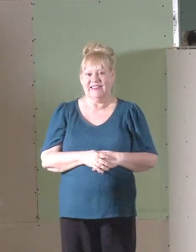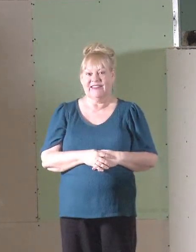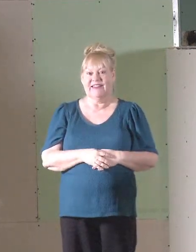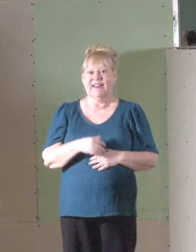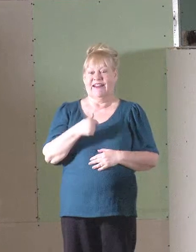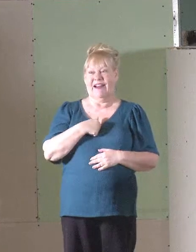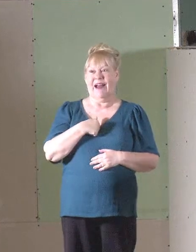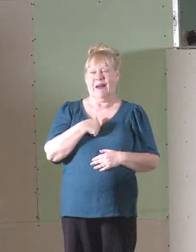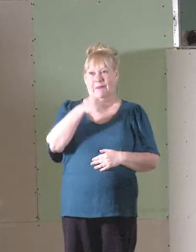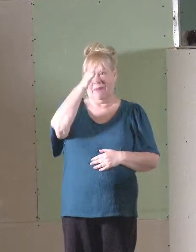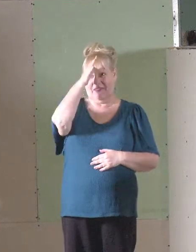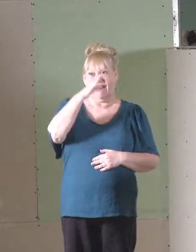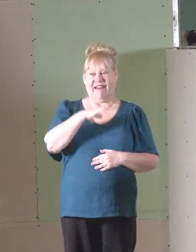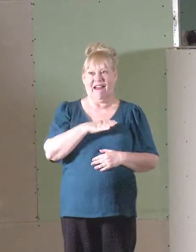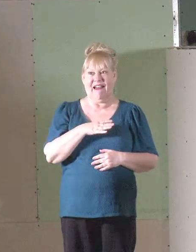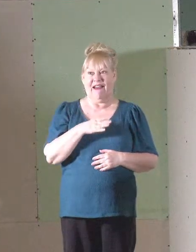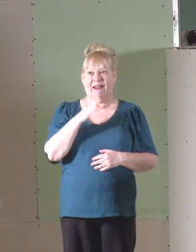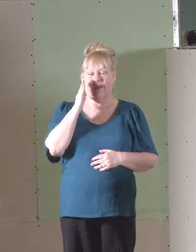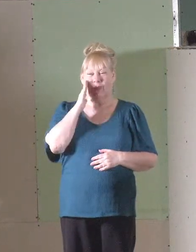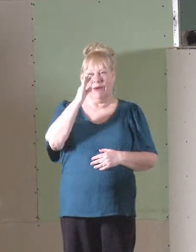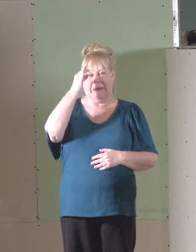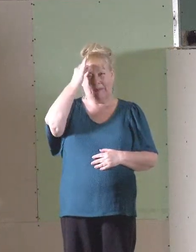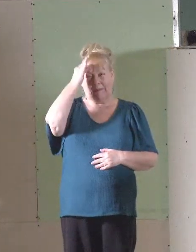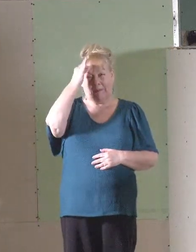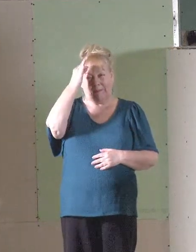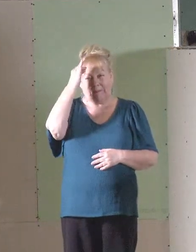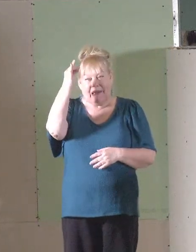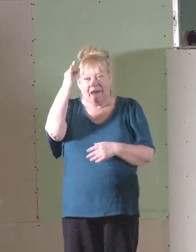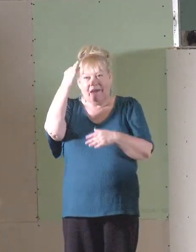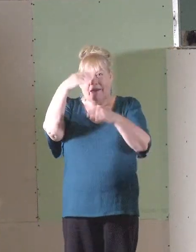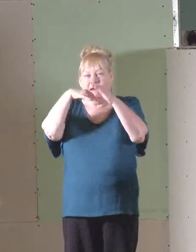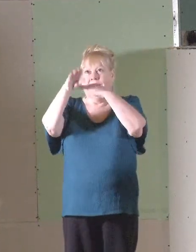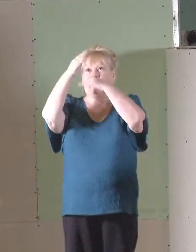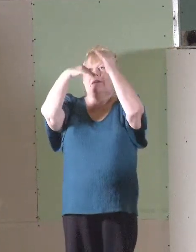I'm the guy that will barely get in.